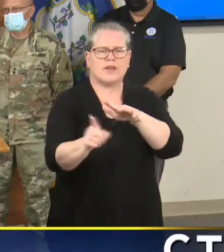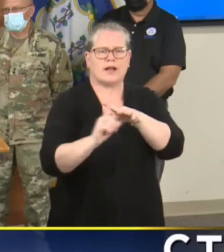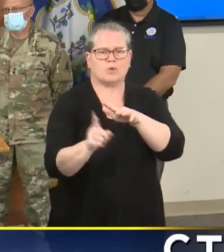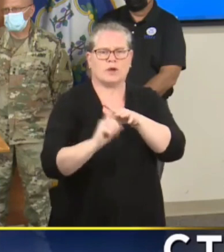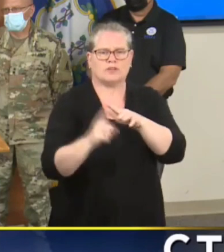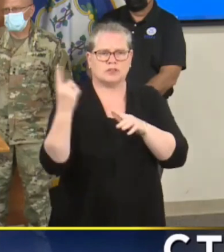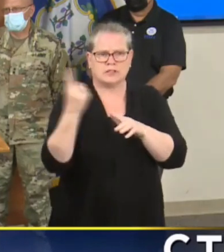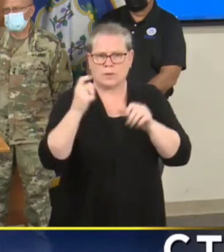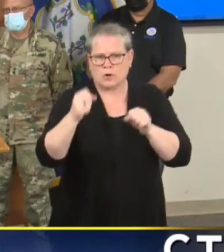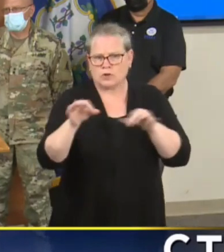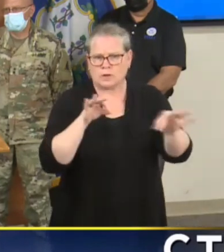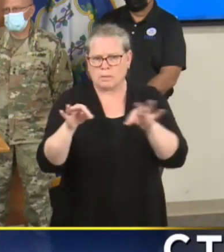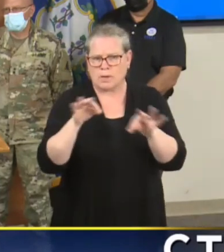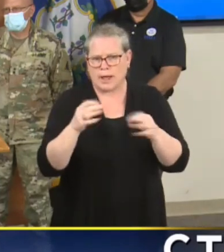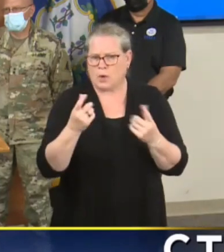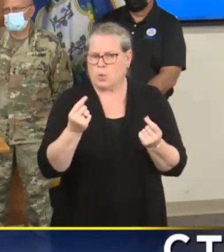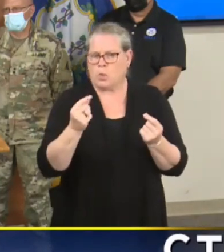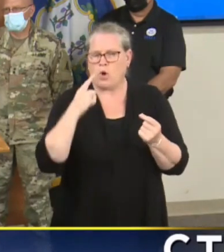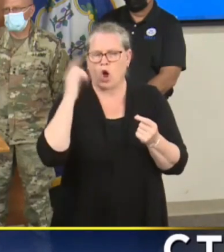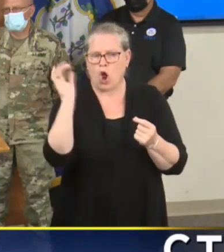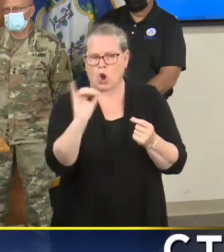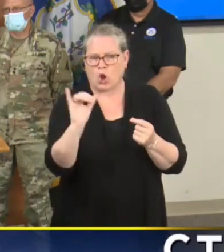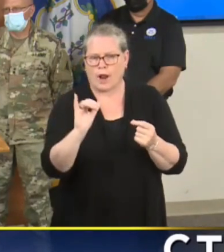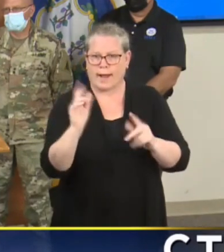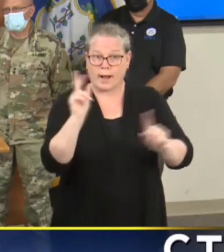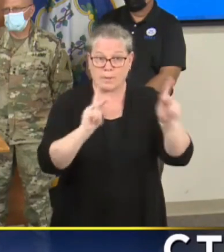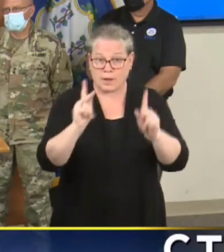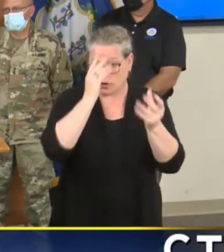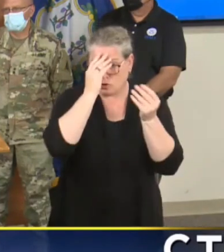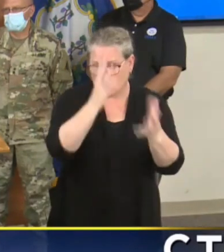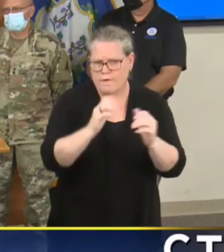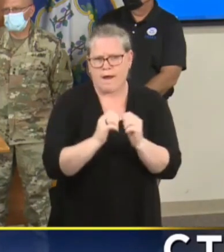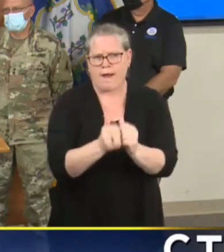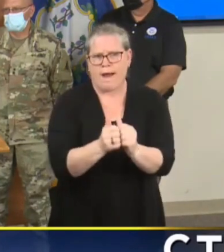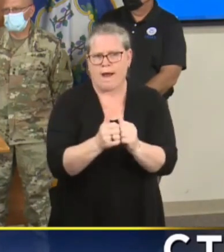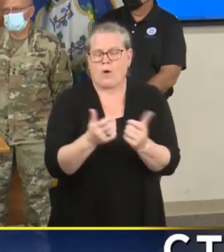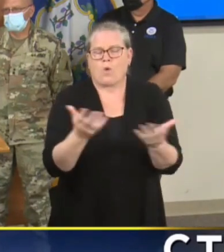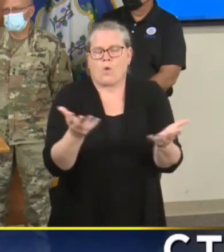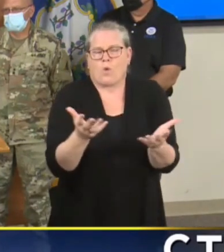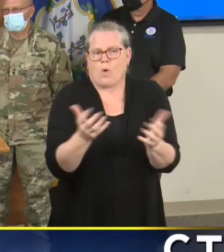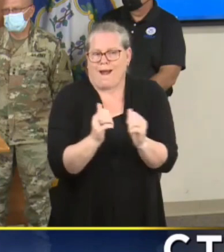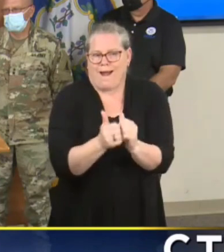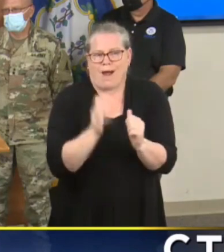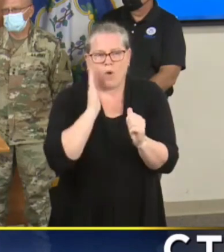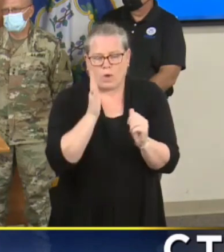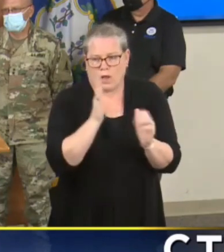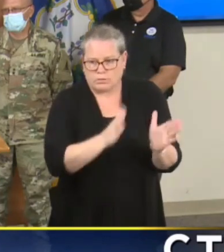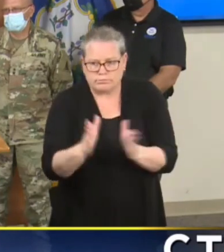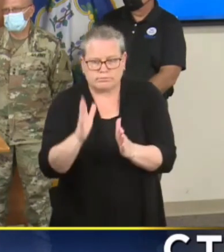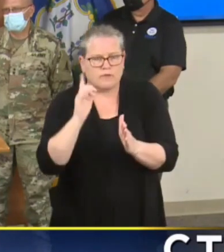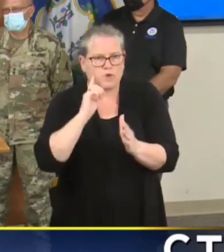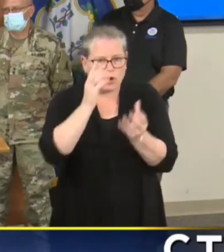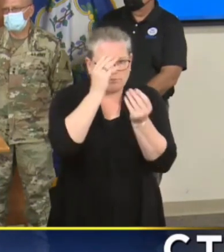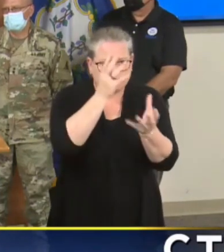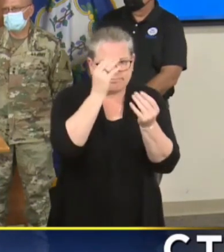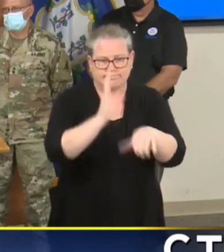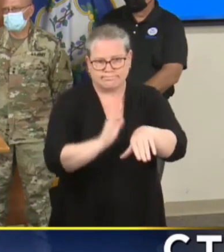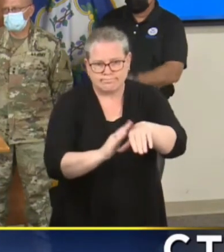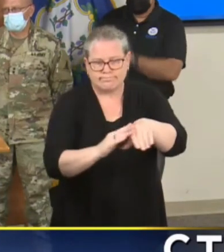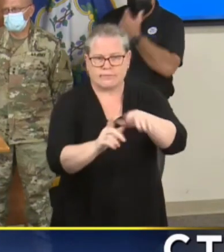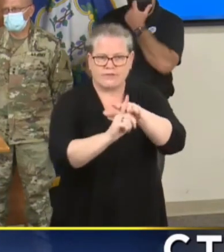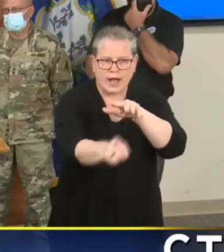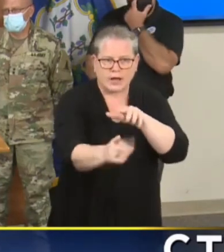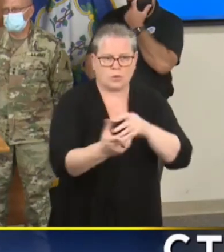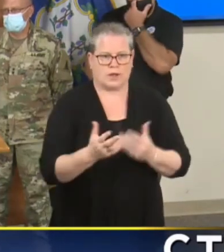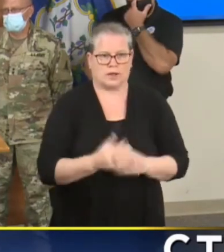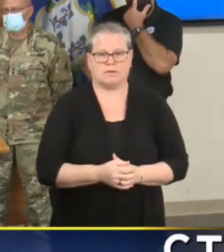the process of making sure that people will be notified tomorrow if any other evacuations take place?